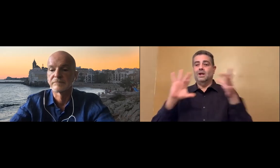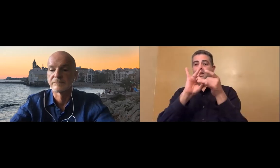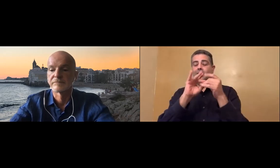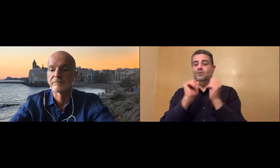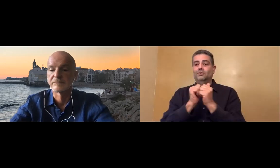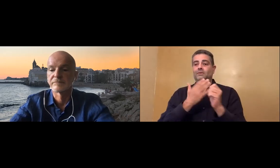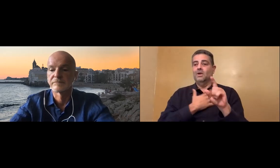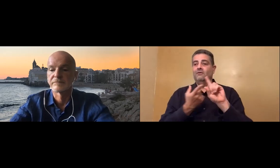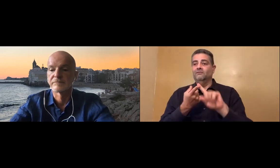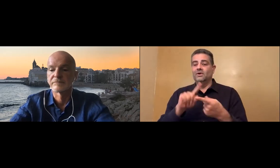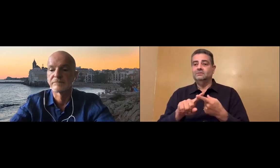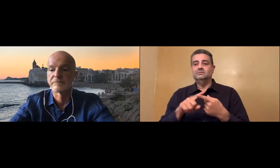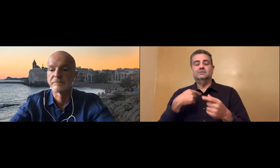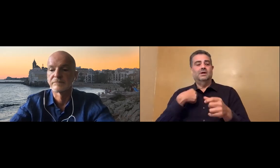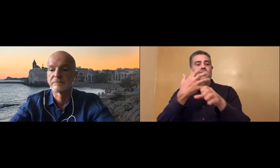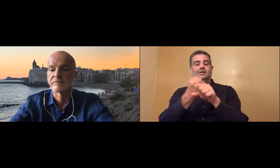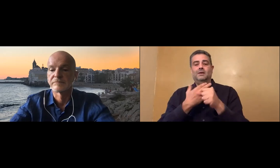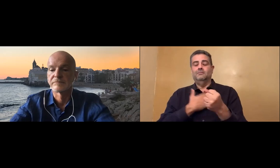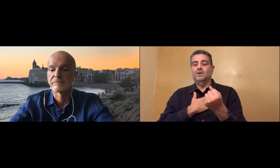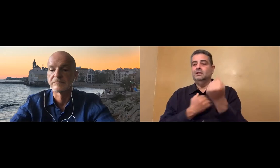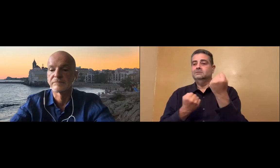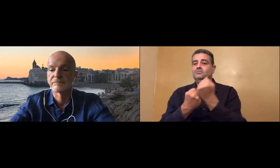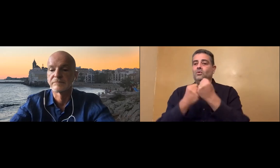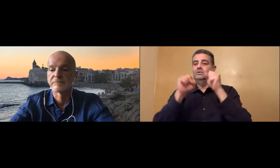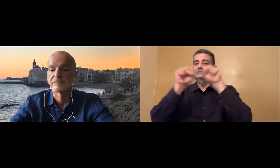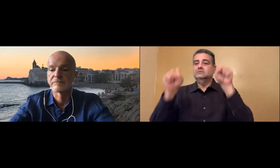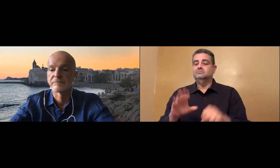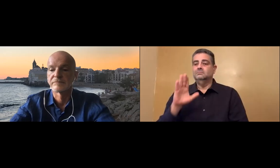I'm able to reconnect with all of my old friends.